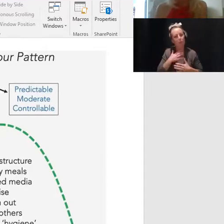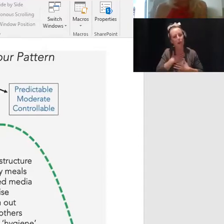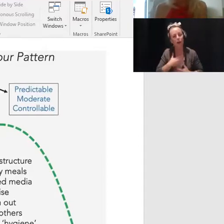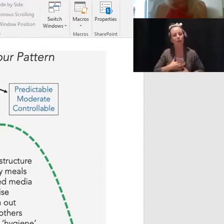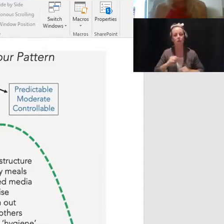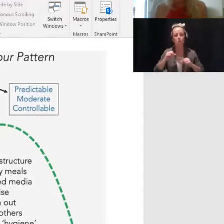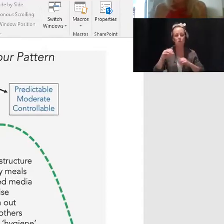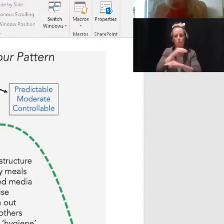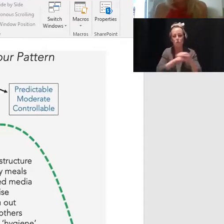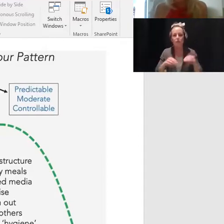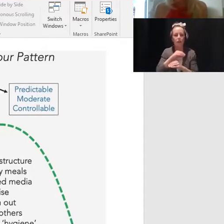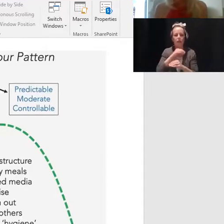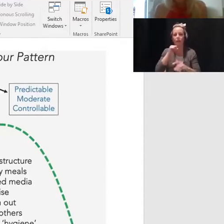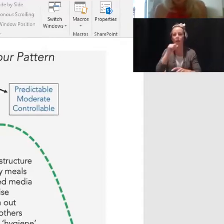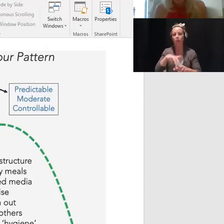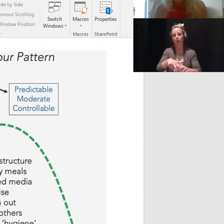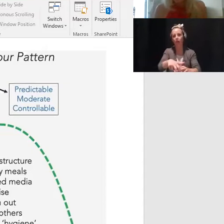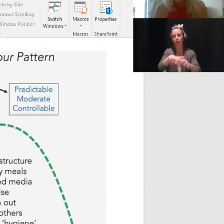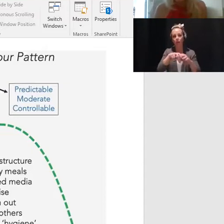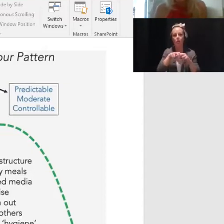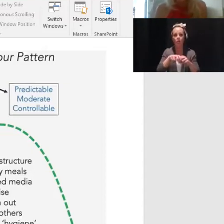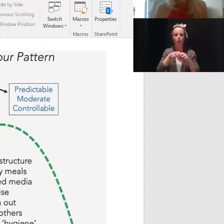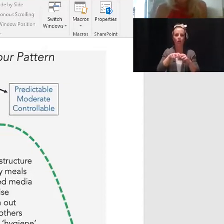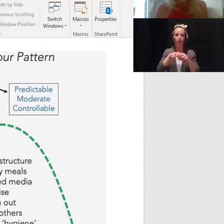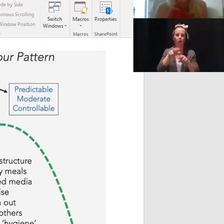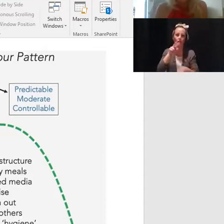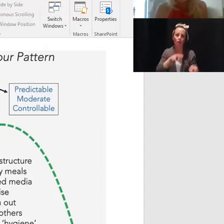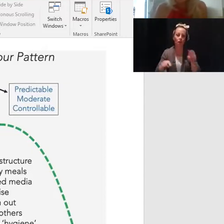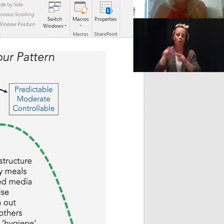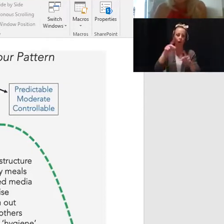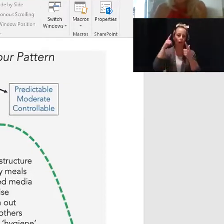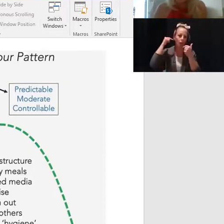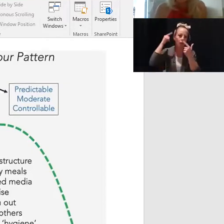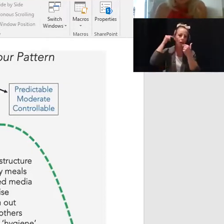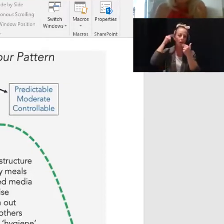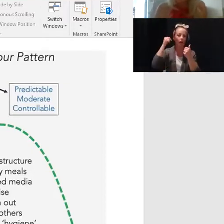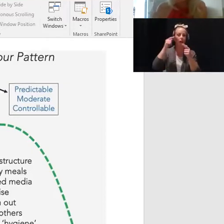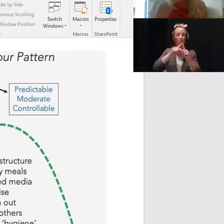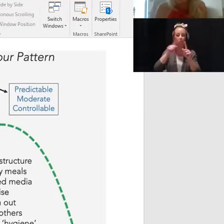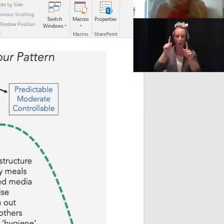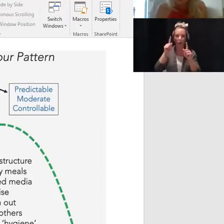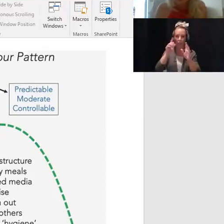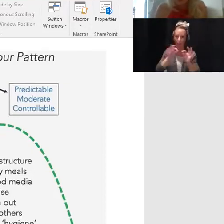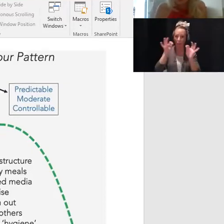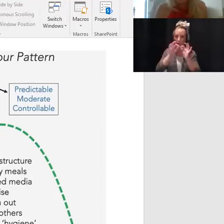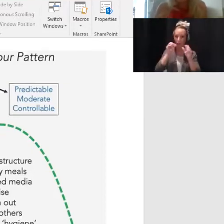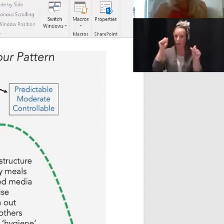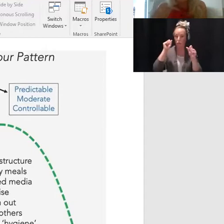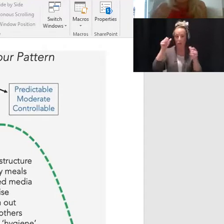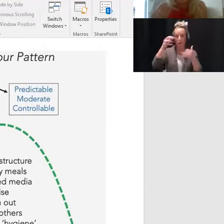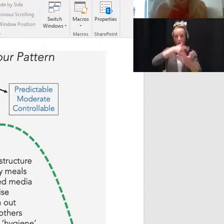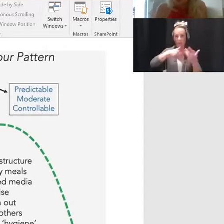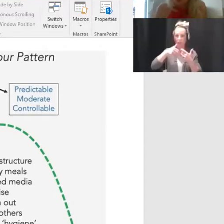and our kids' bodies moving while we're also practicing the physical distancing. So as I said before, we're living in a time